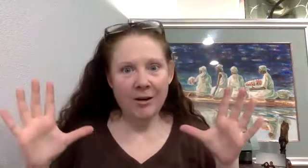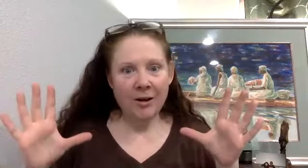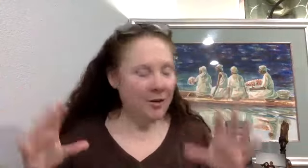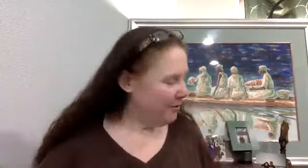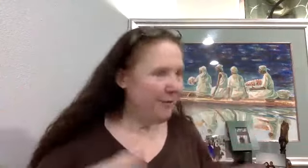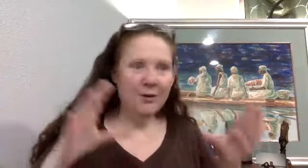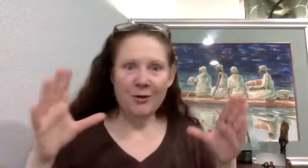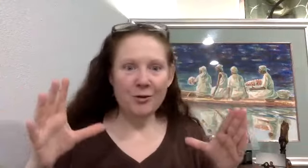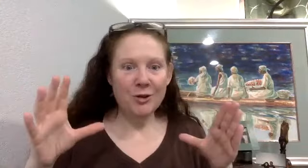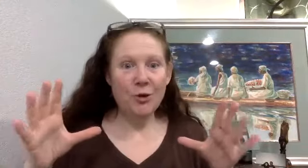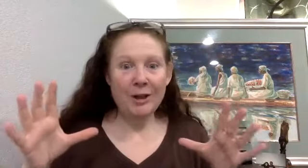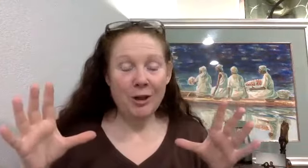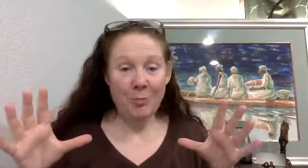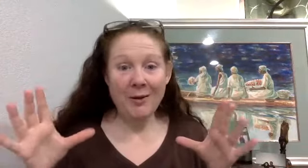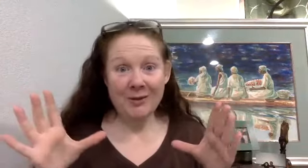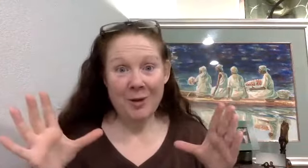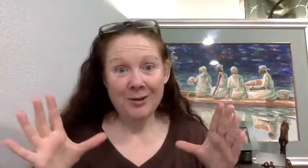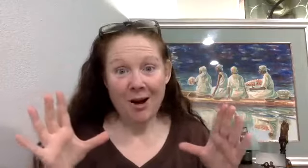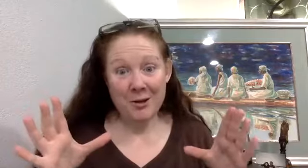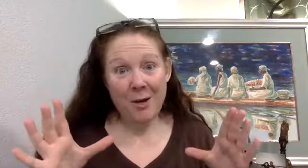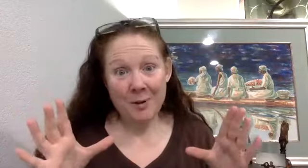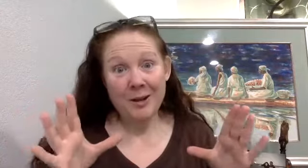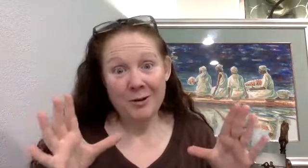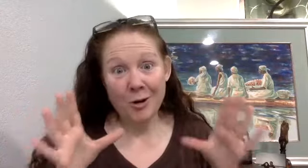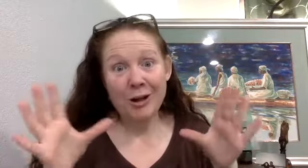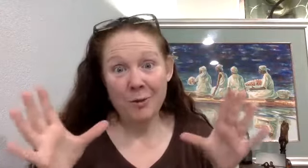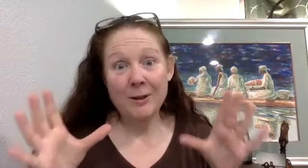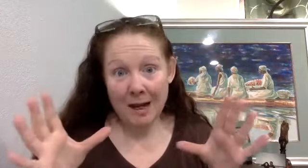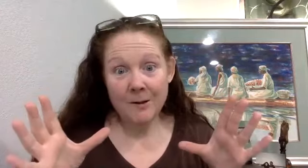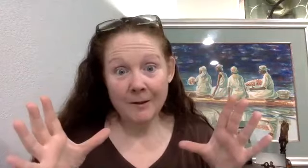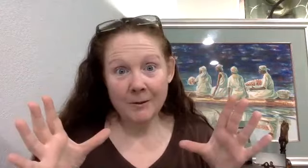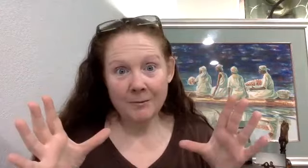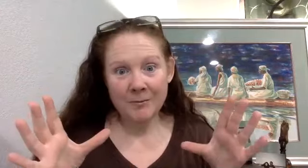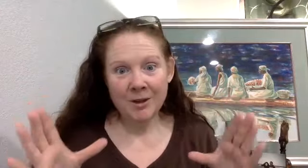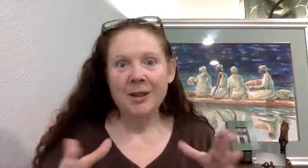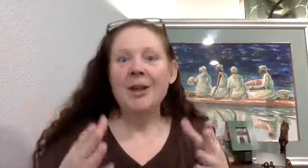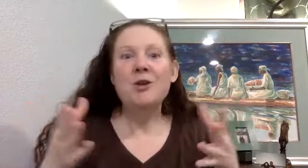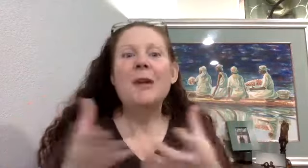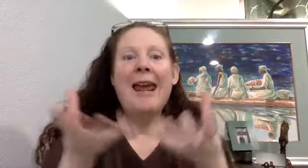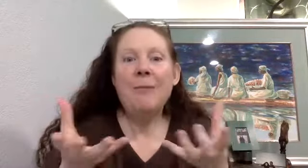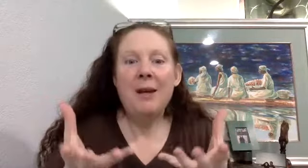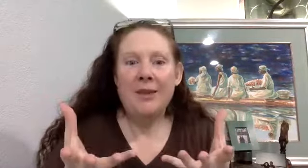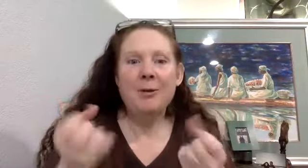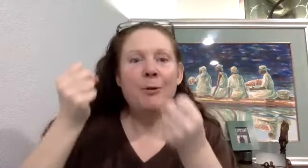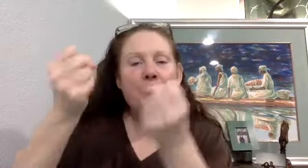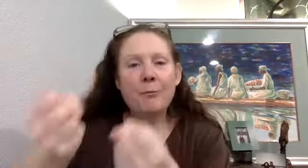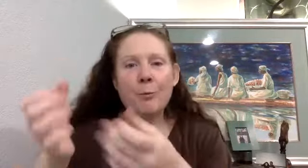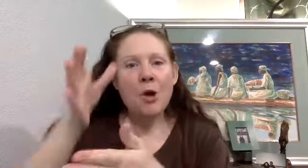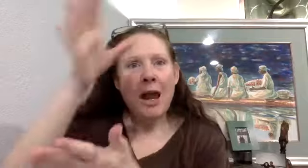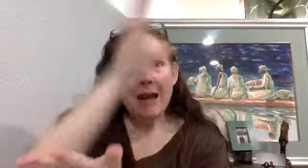so, you know, you're just worried that your boss is about to call you up and tell you that you're going to be redundant. You can't be in that. See, in